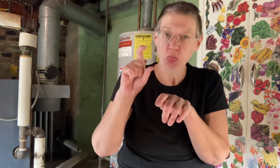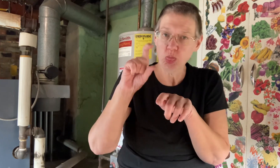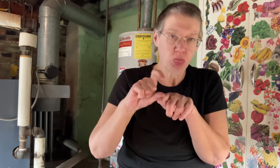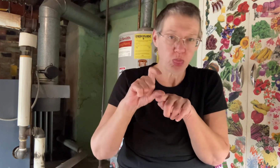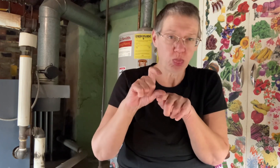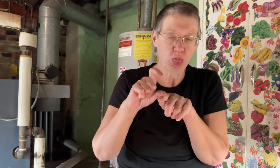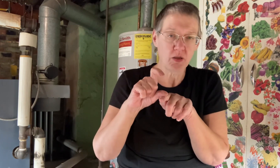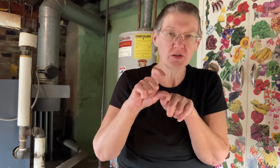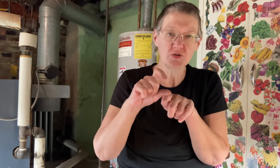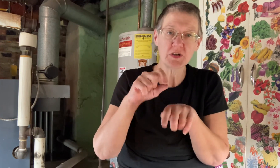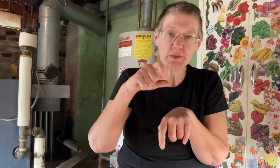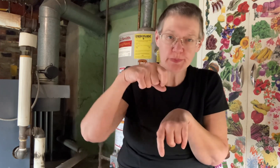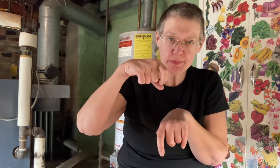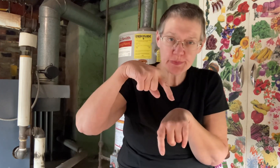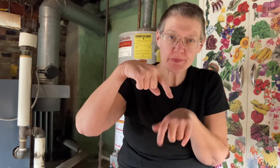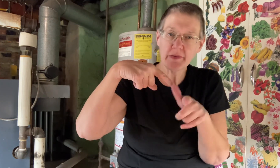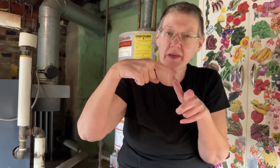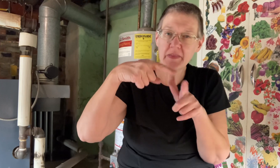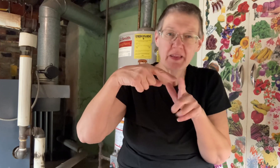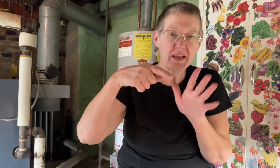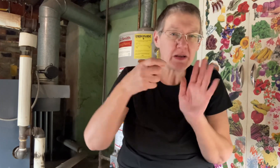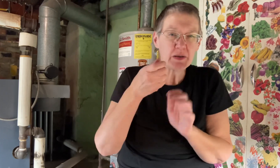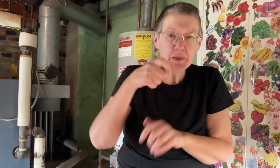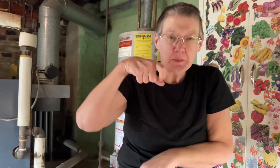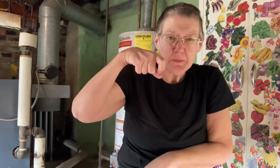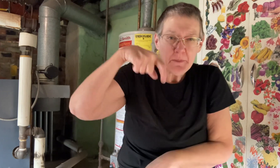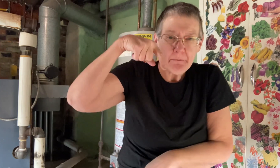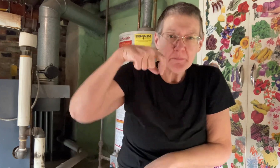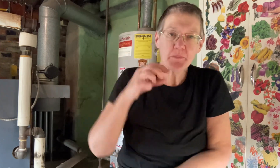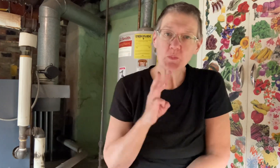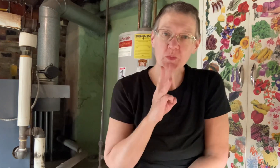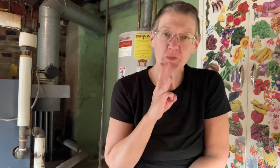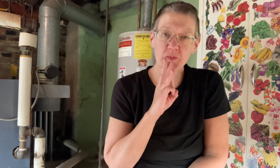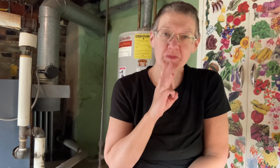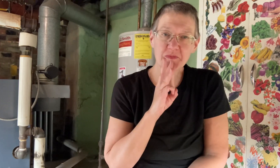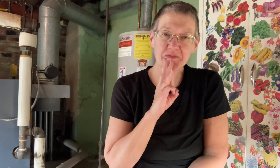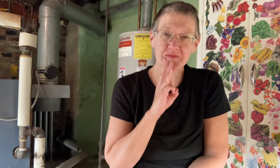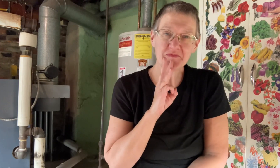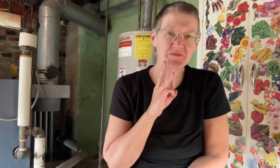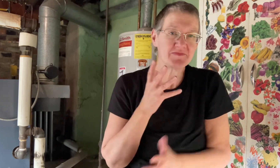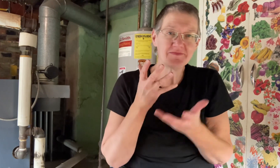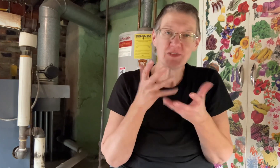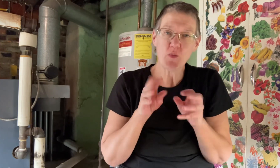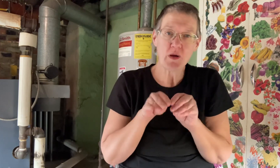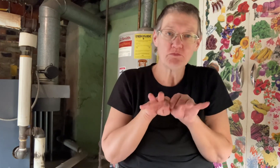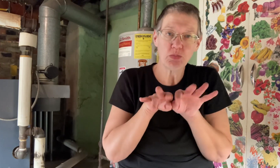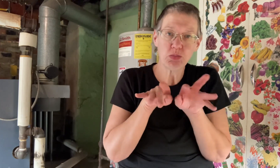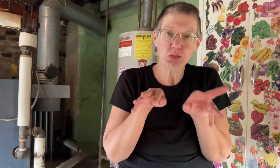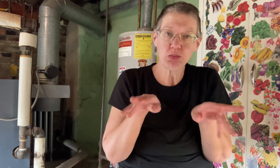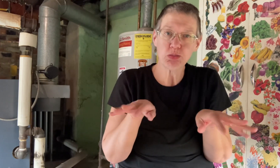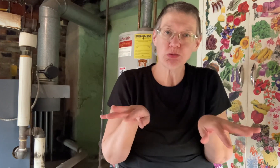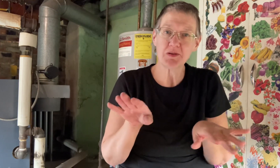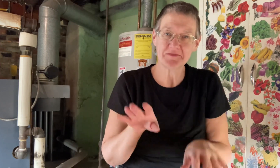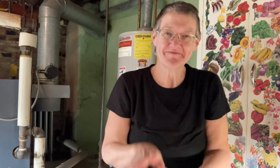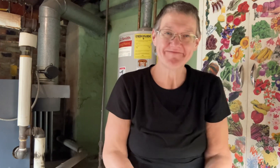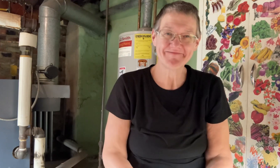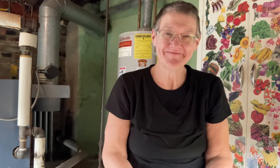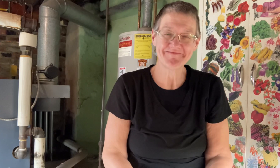i'm not going to put in soil on top of them just put them in there with a little drop of water because they're going to need the light to germinate you don't want to